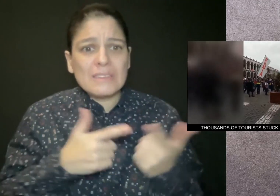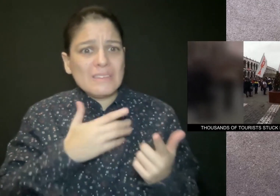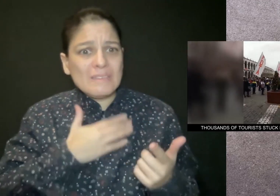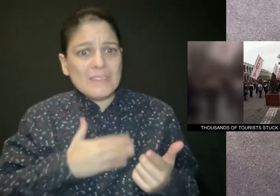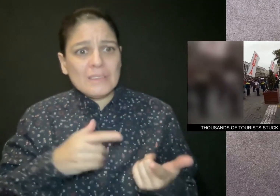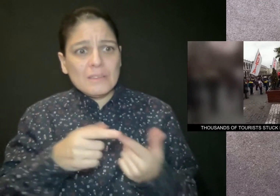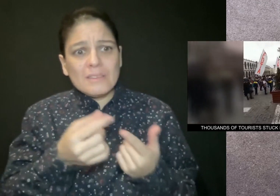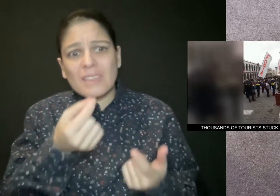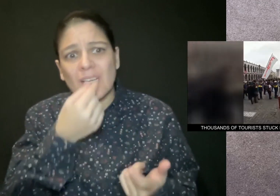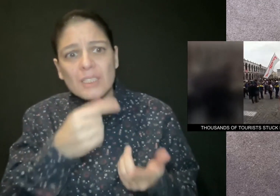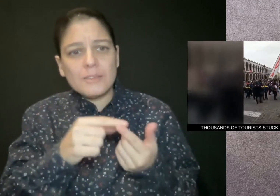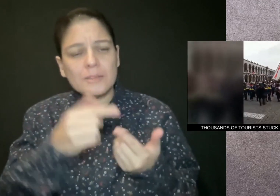of medication.